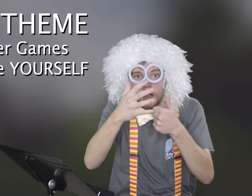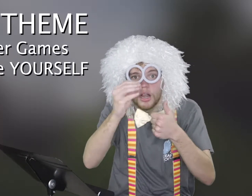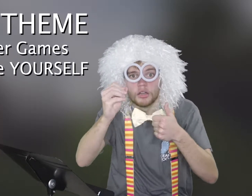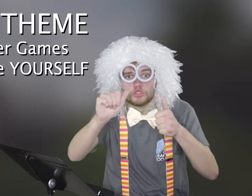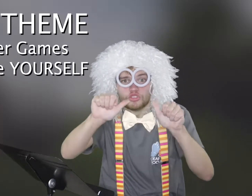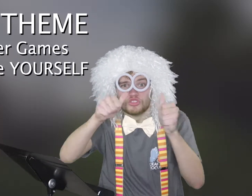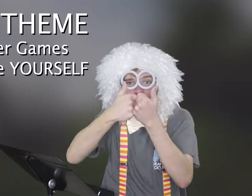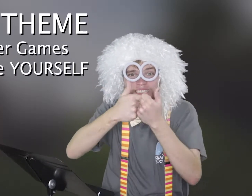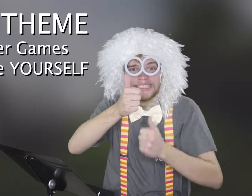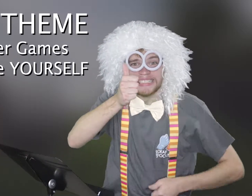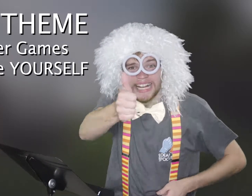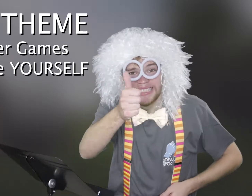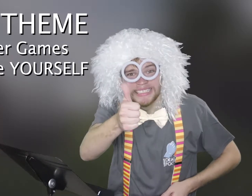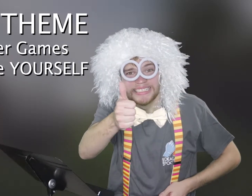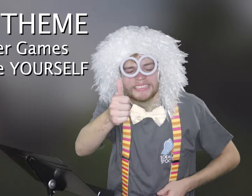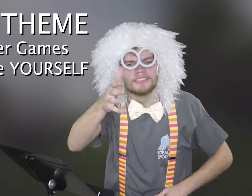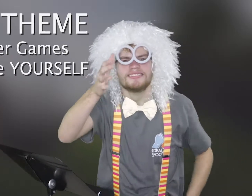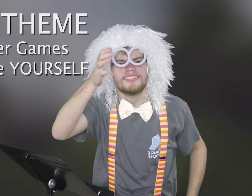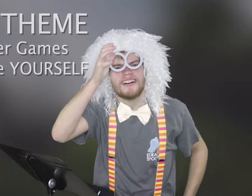Games Challenge Yourself